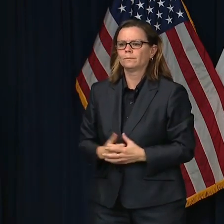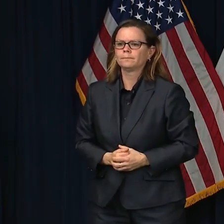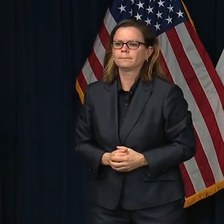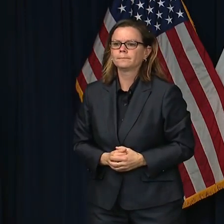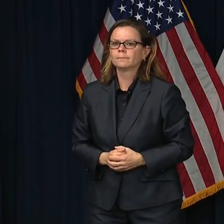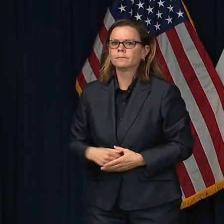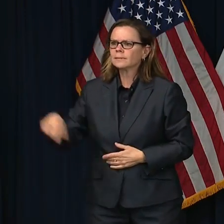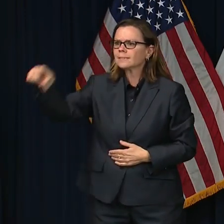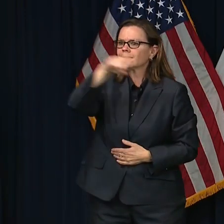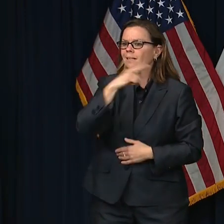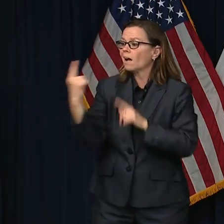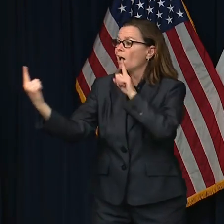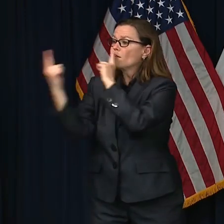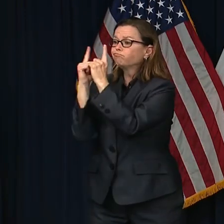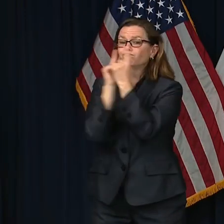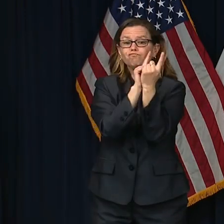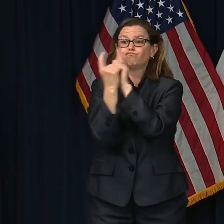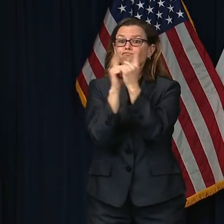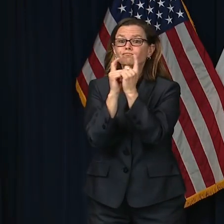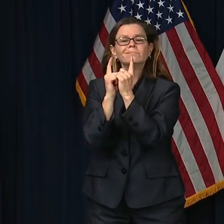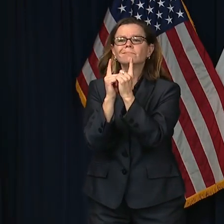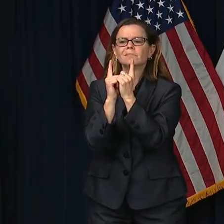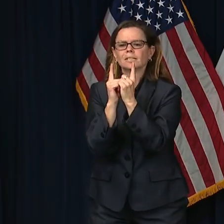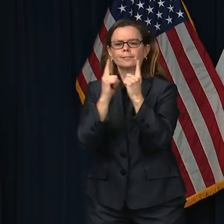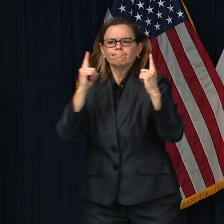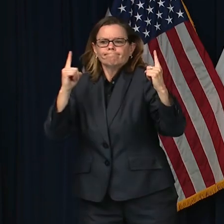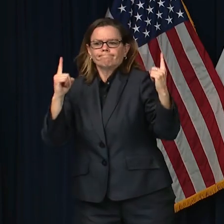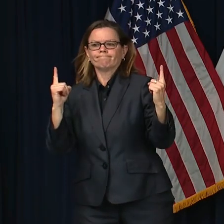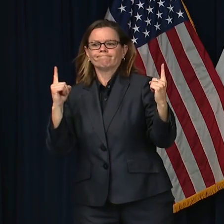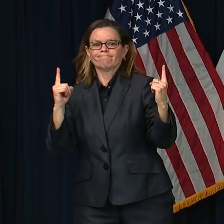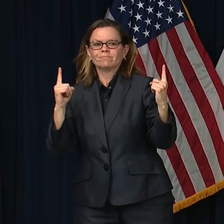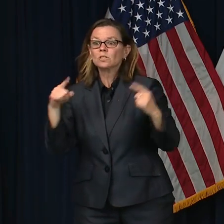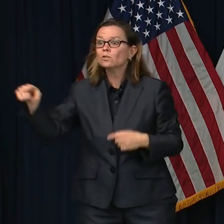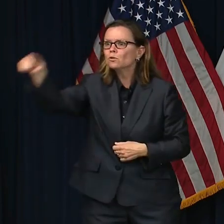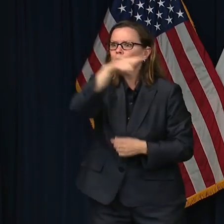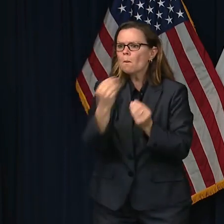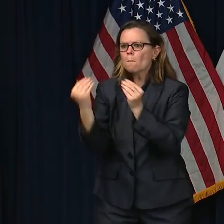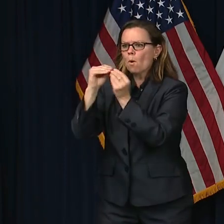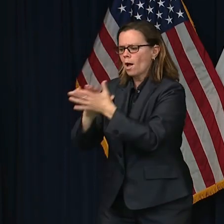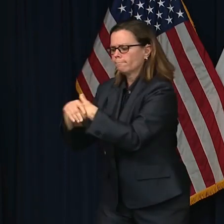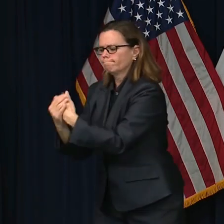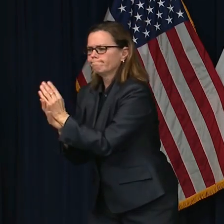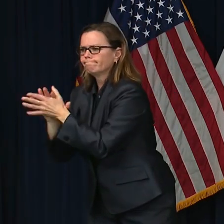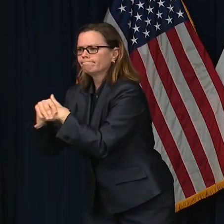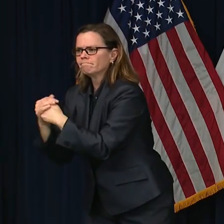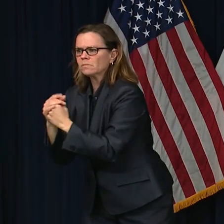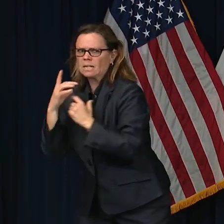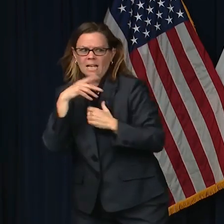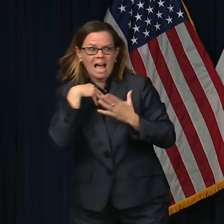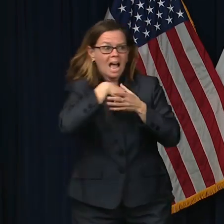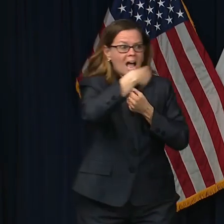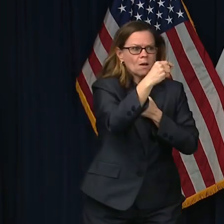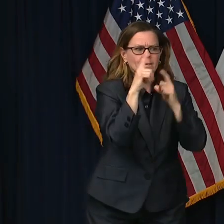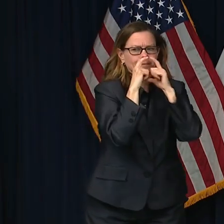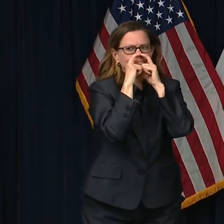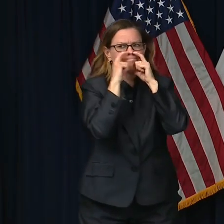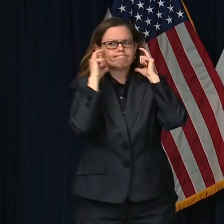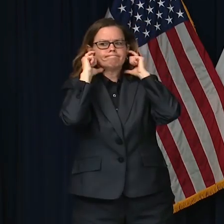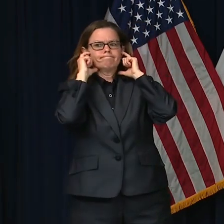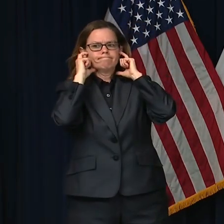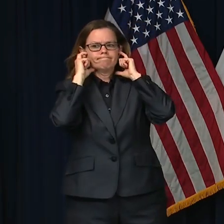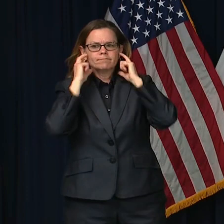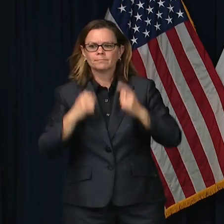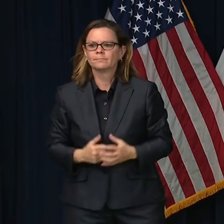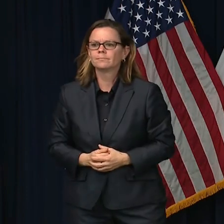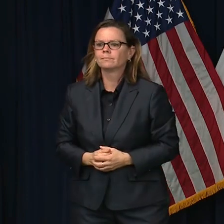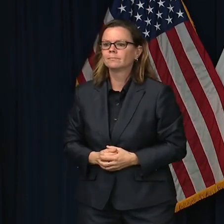groups, to wash your hands, and to wear a mask outside, have resulted in collective action that is saving people from